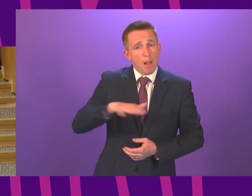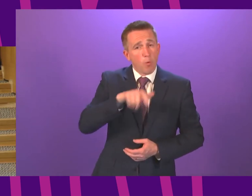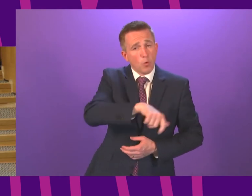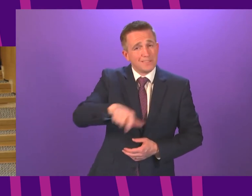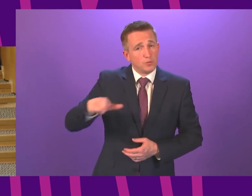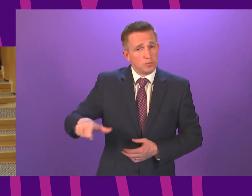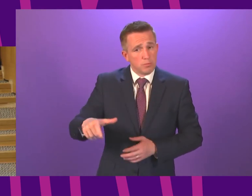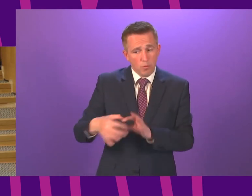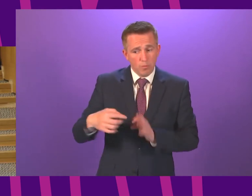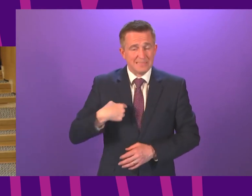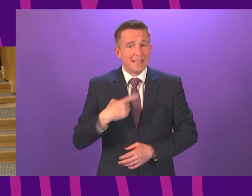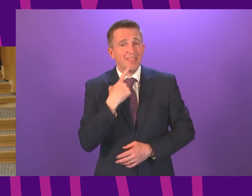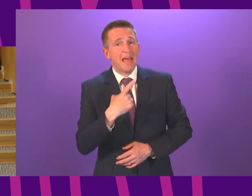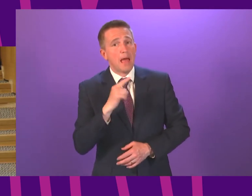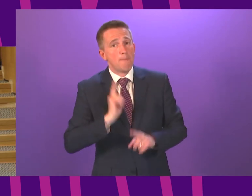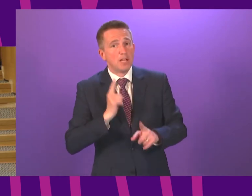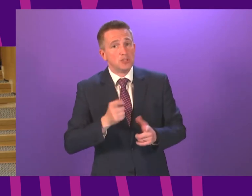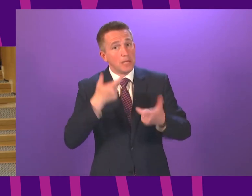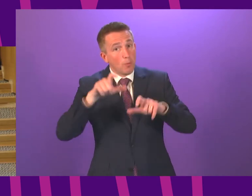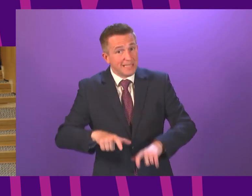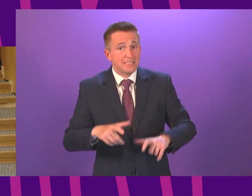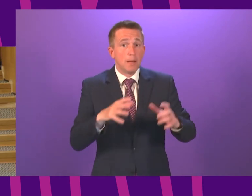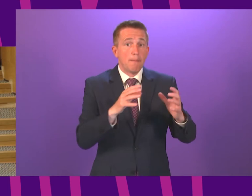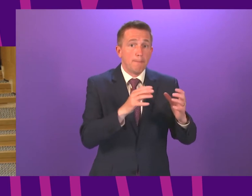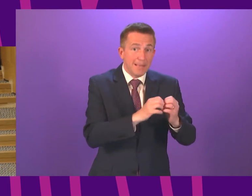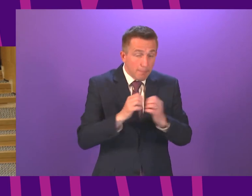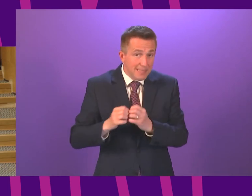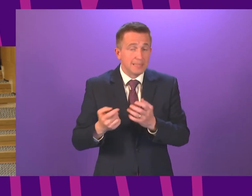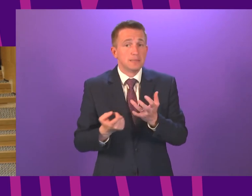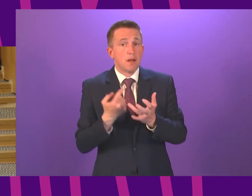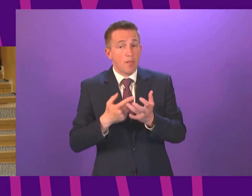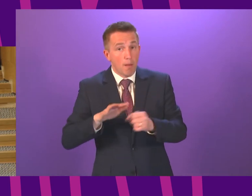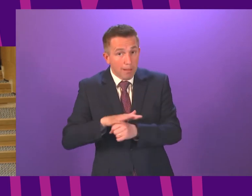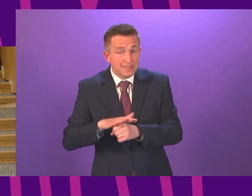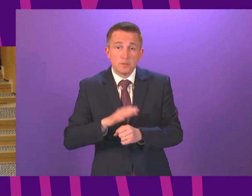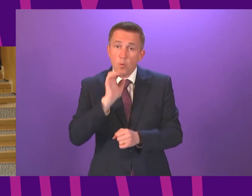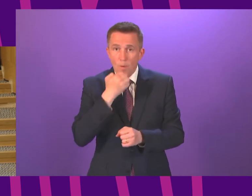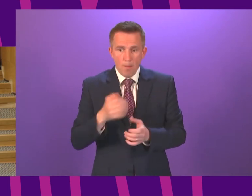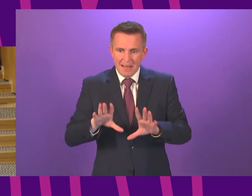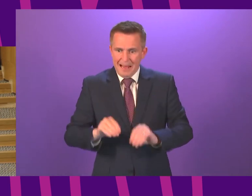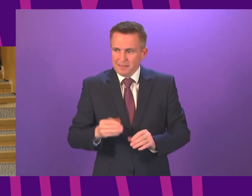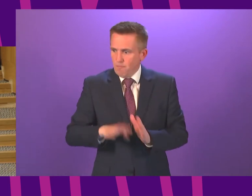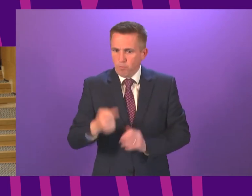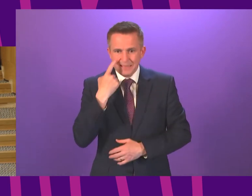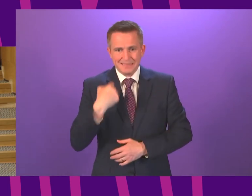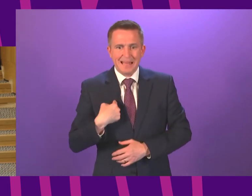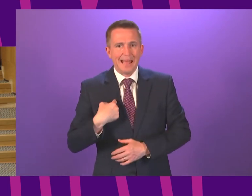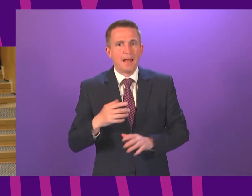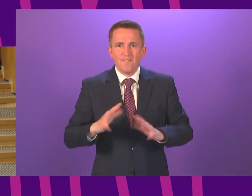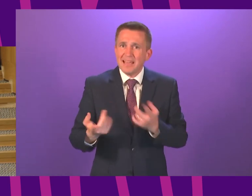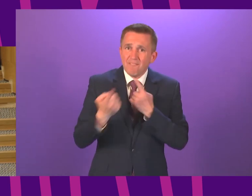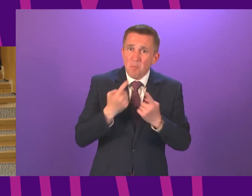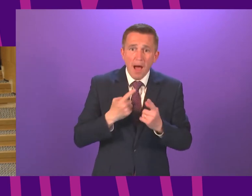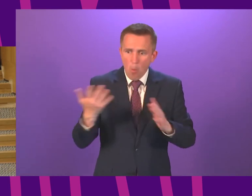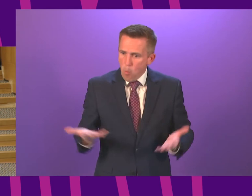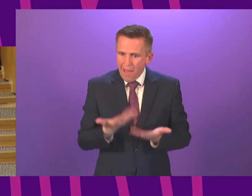told me that their emergency accommodation in guest houses and service departments here in the capital will be terminated as of yesterday with no information about